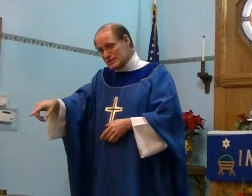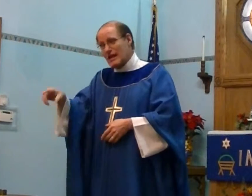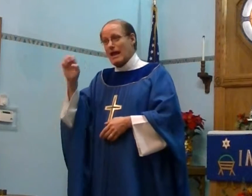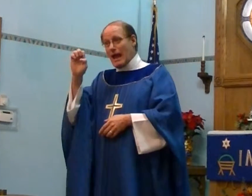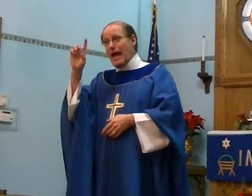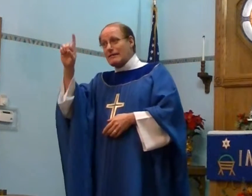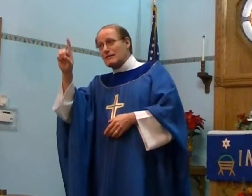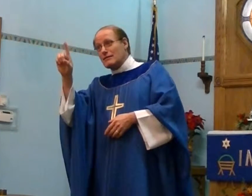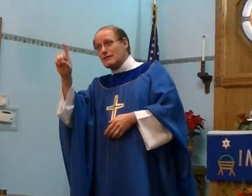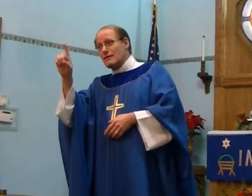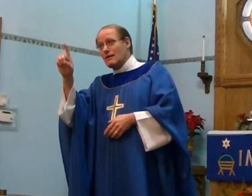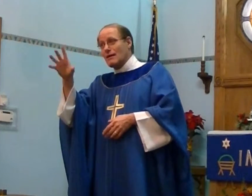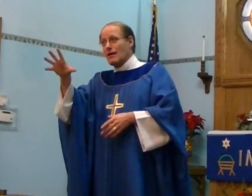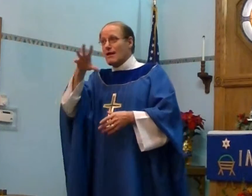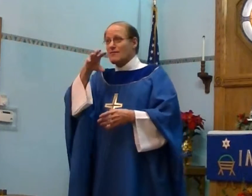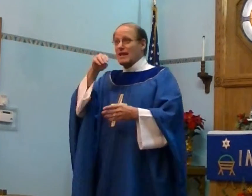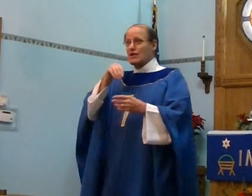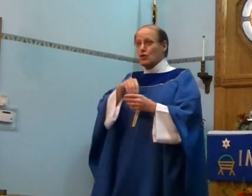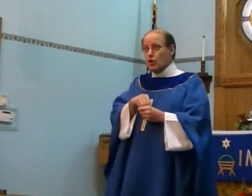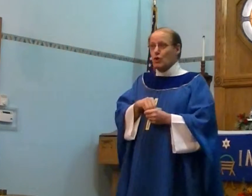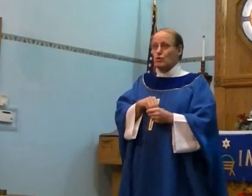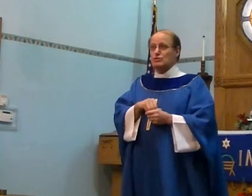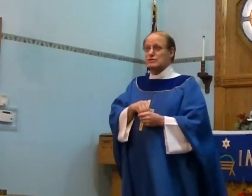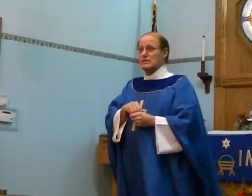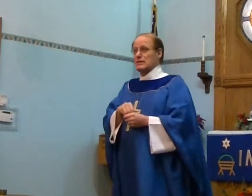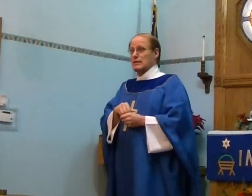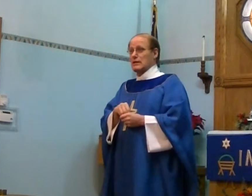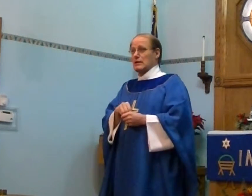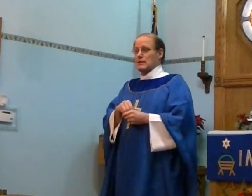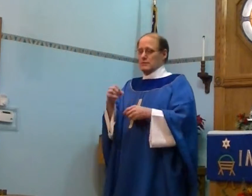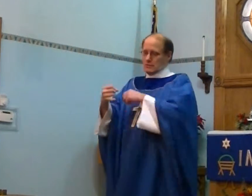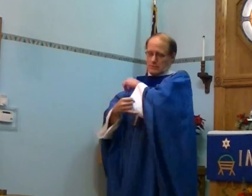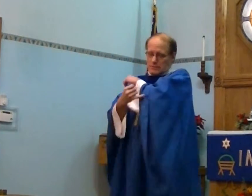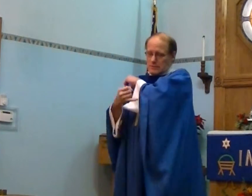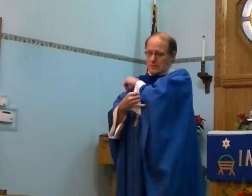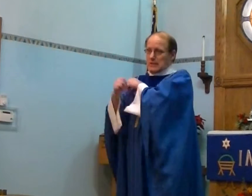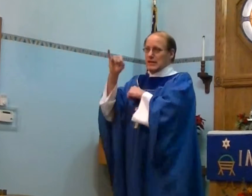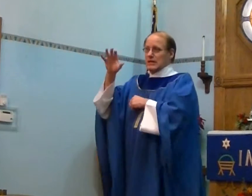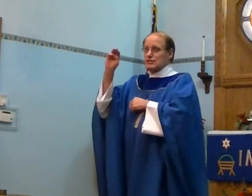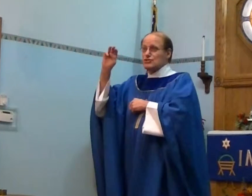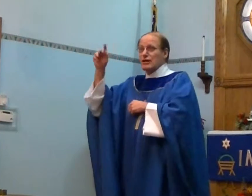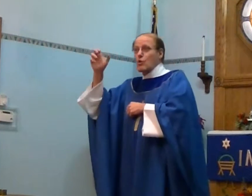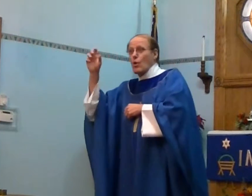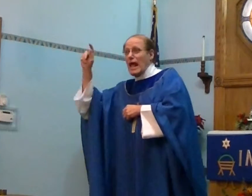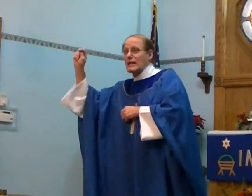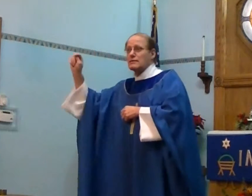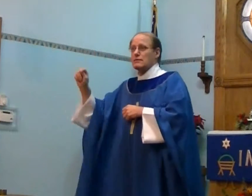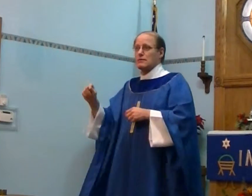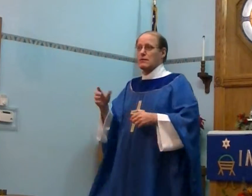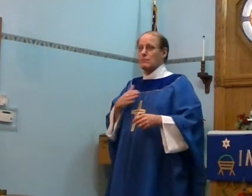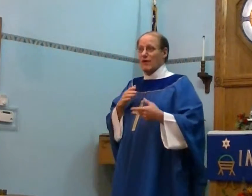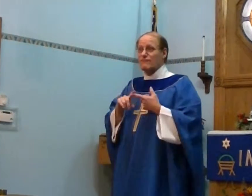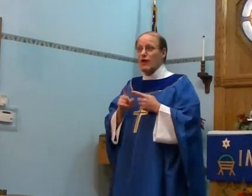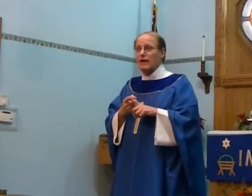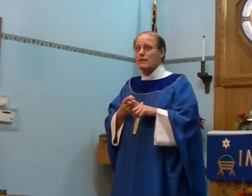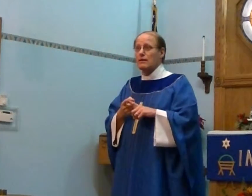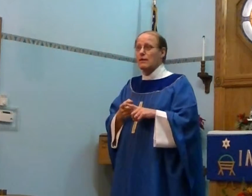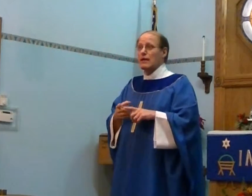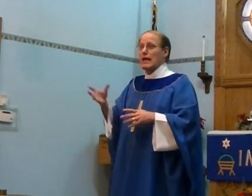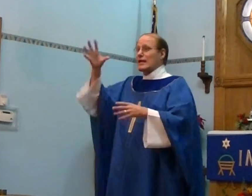Ed. That includes Jim Cornette, my friend. It